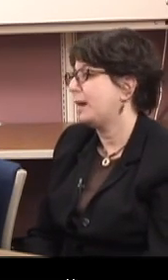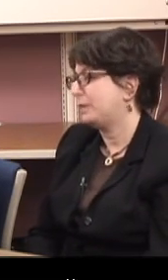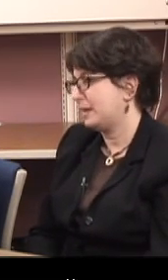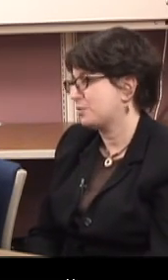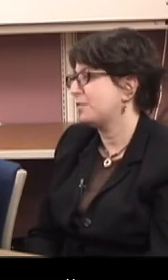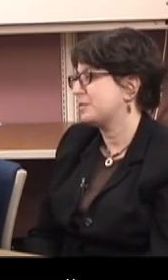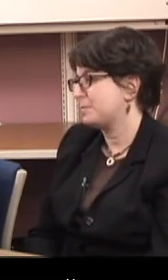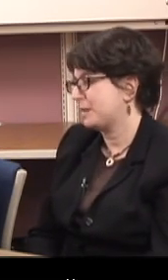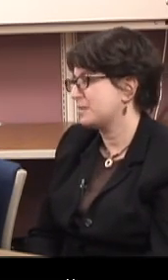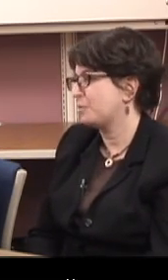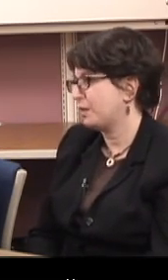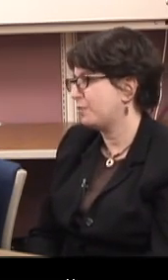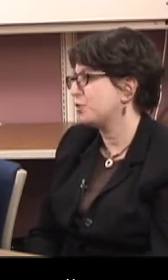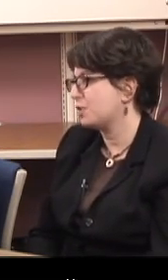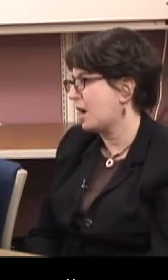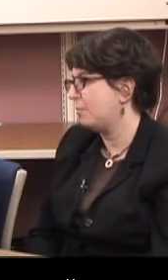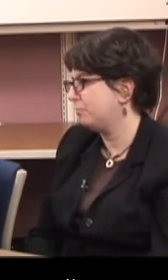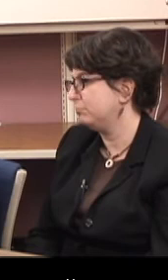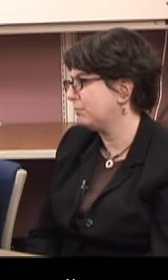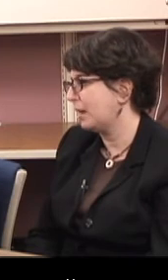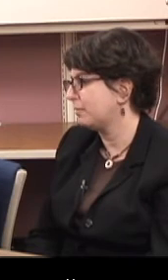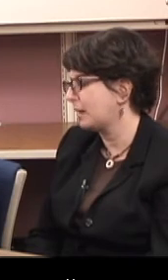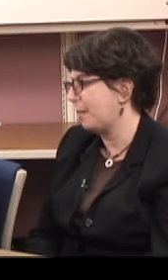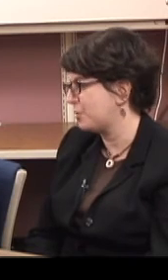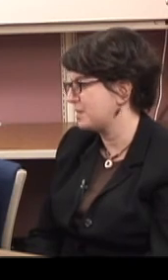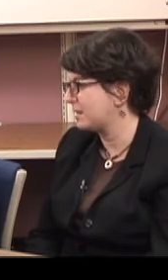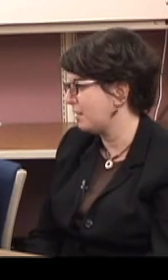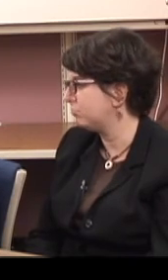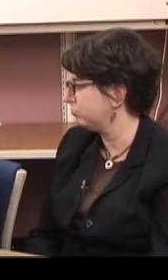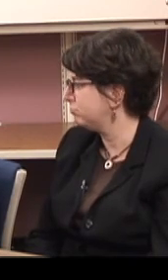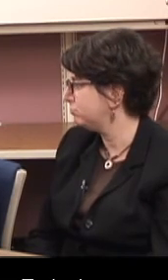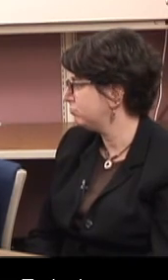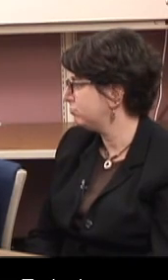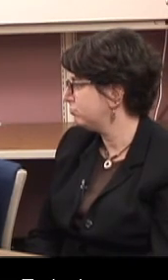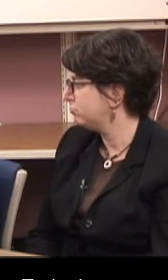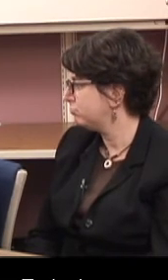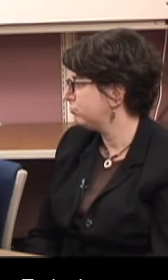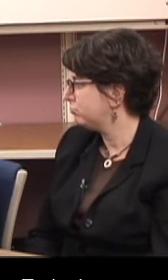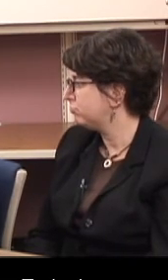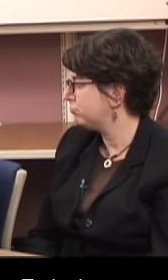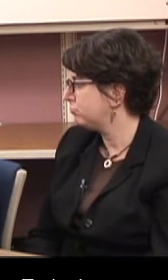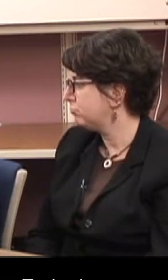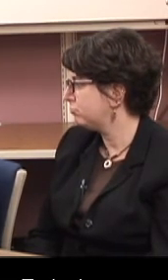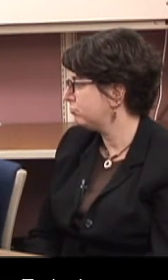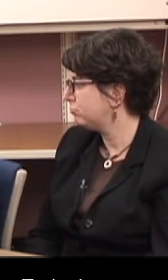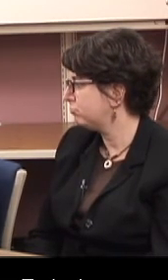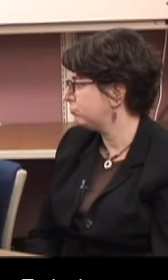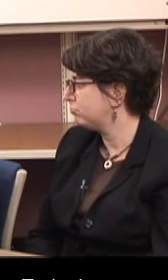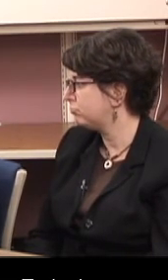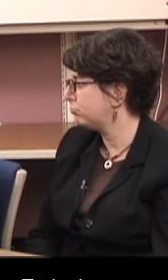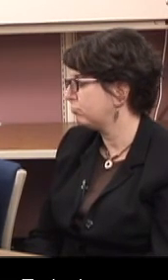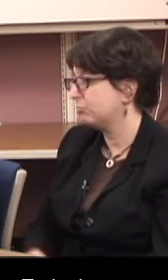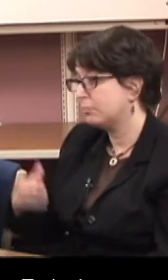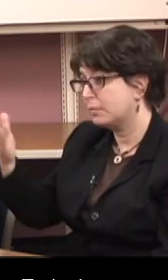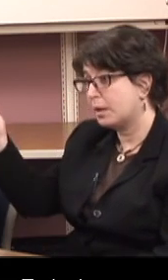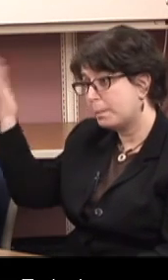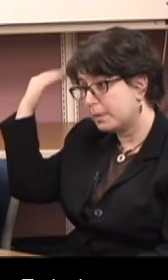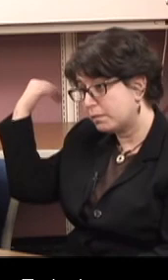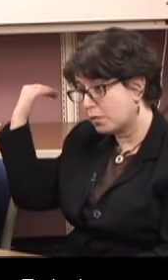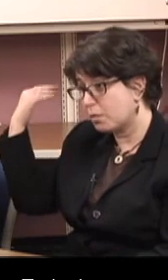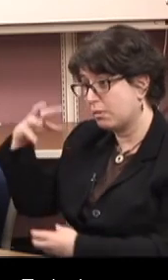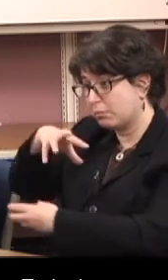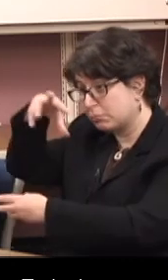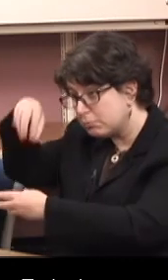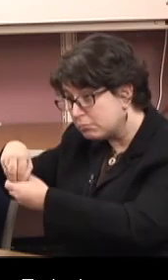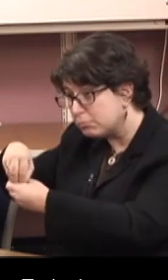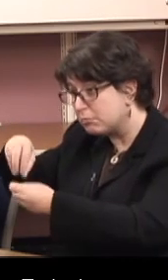Well, I would like services because I'm looking for a job. Okay. And I think MRC can help. Okay. Have you been to Mass Rehab previously or